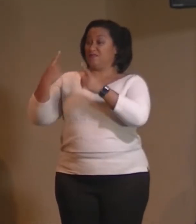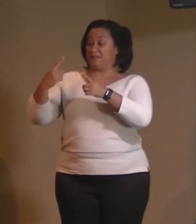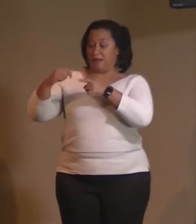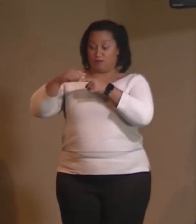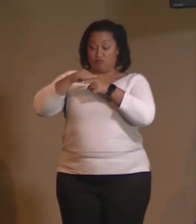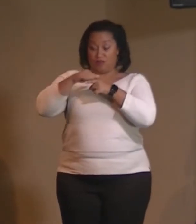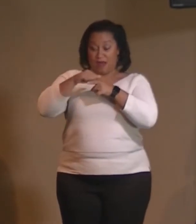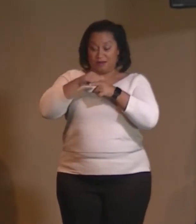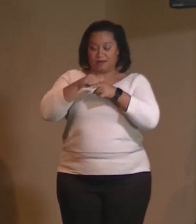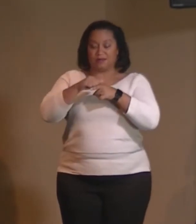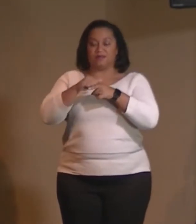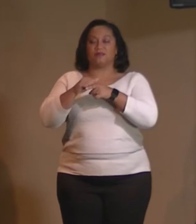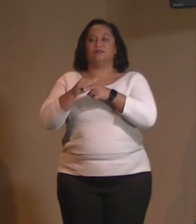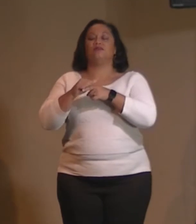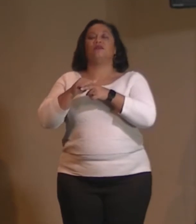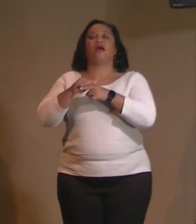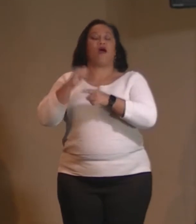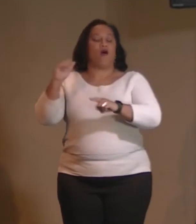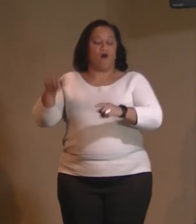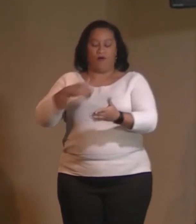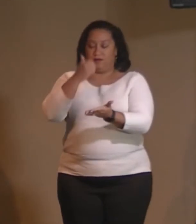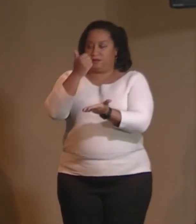practice, all is well.